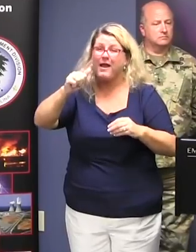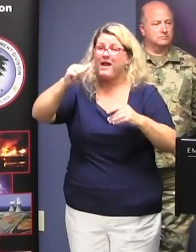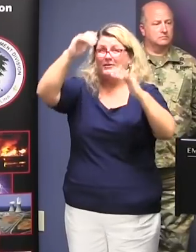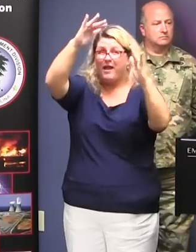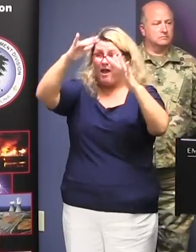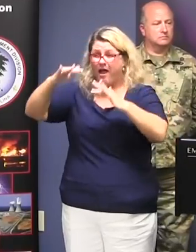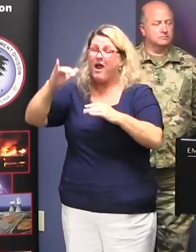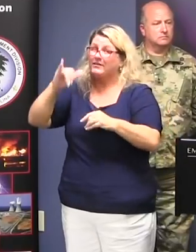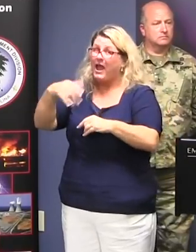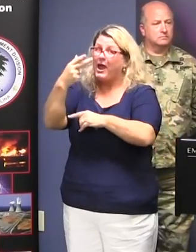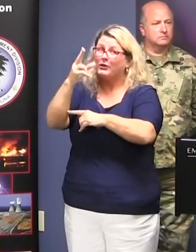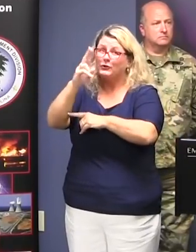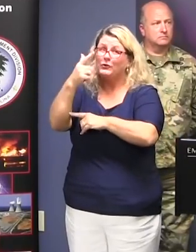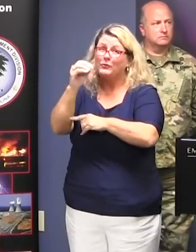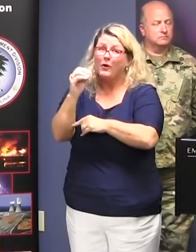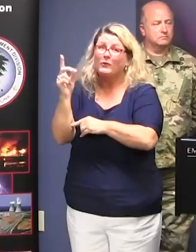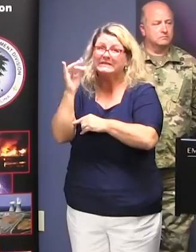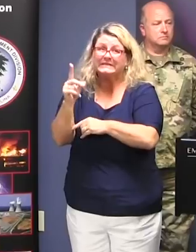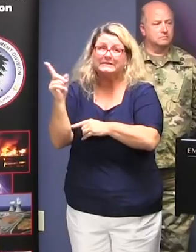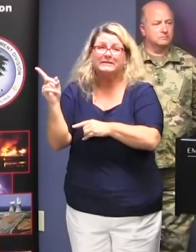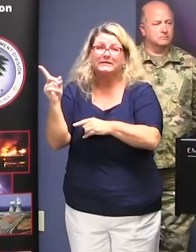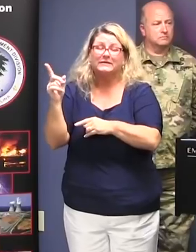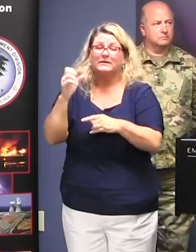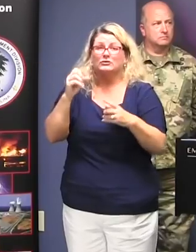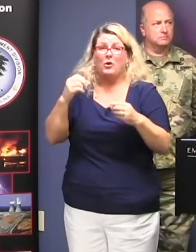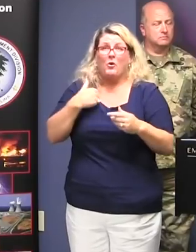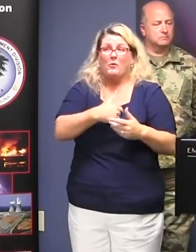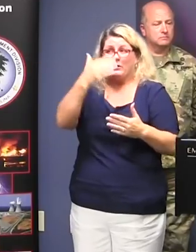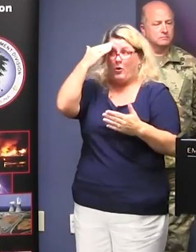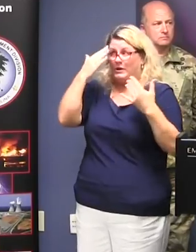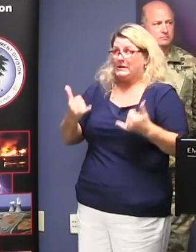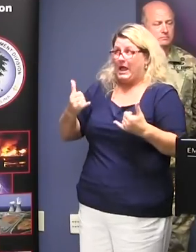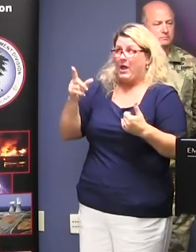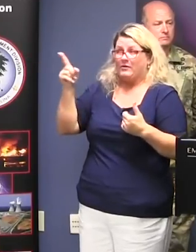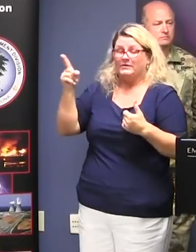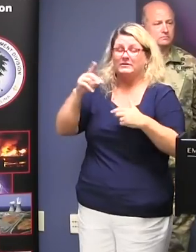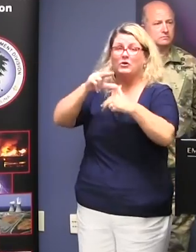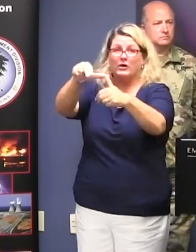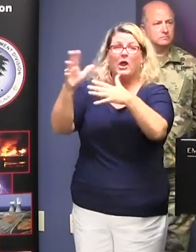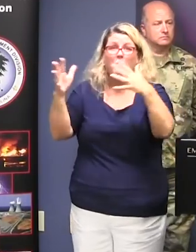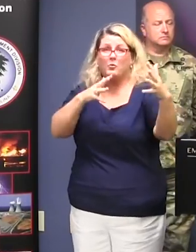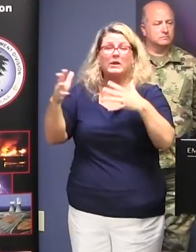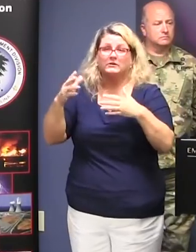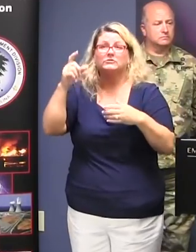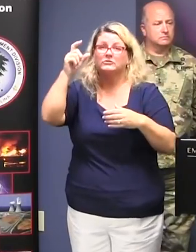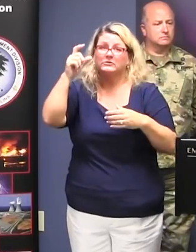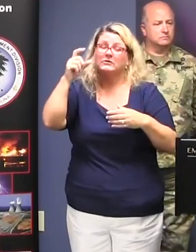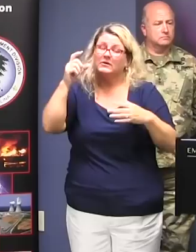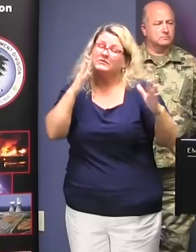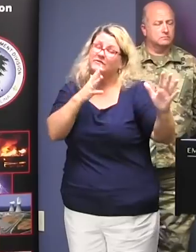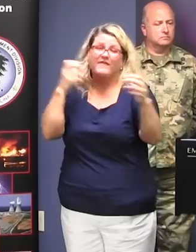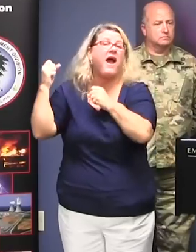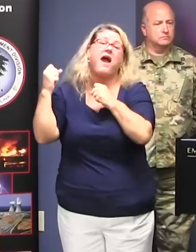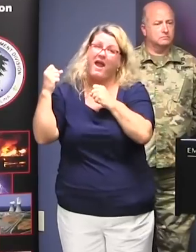worst and hope for the best. But indications, as indicated earlier, is that the storm is moving very slowly, although the winds are getting